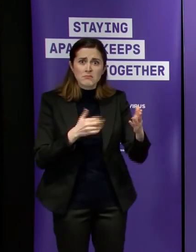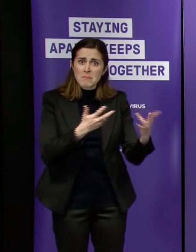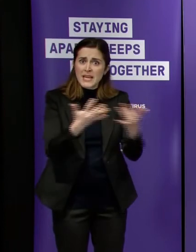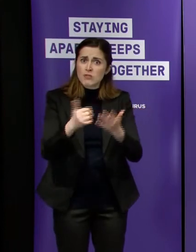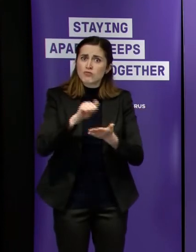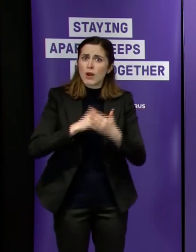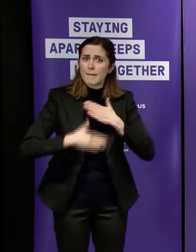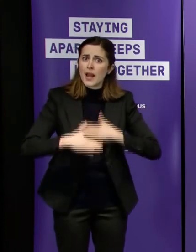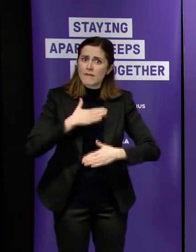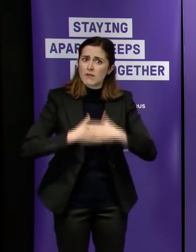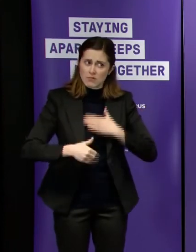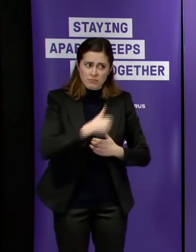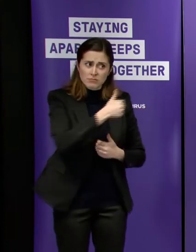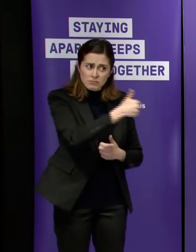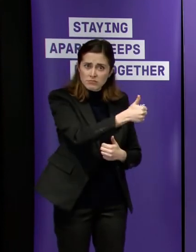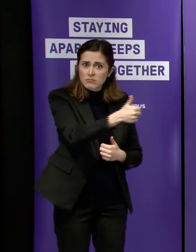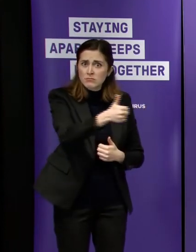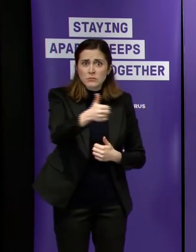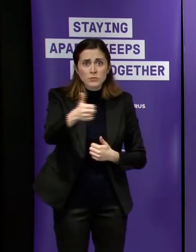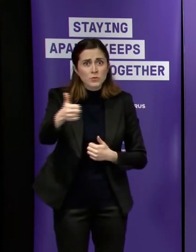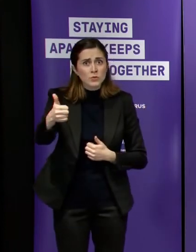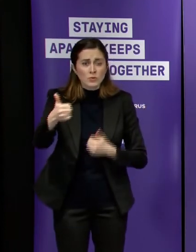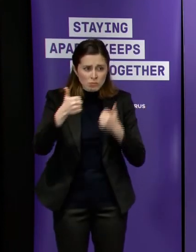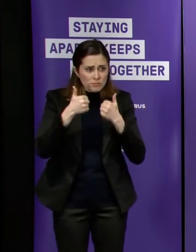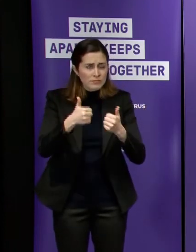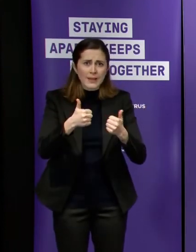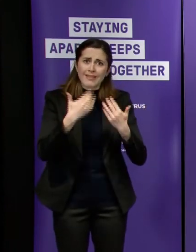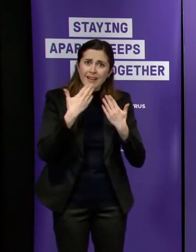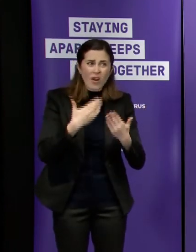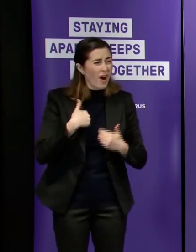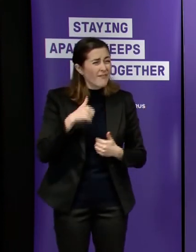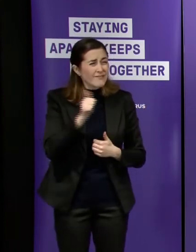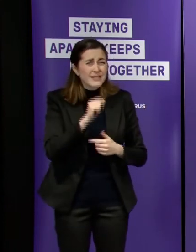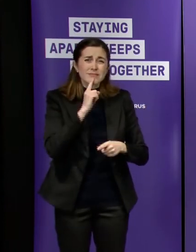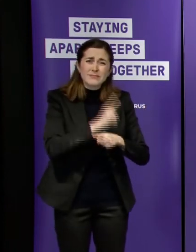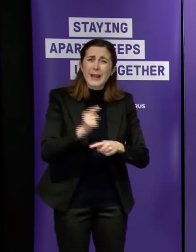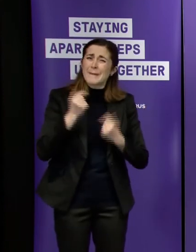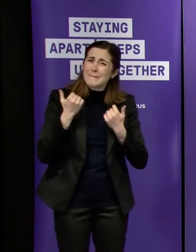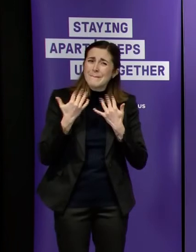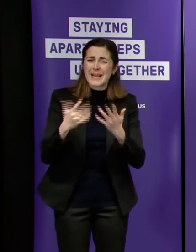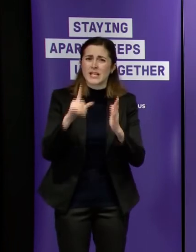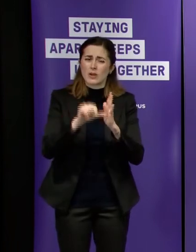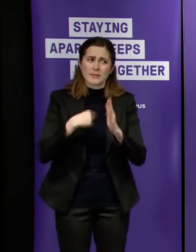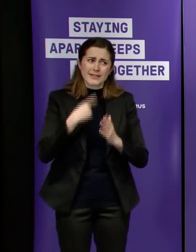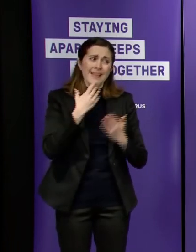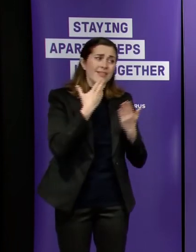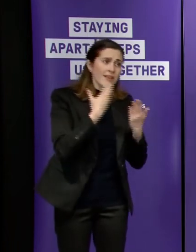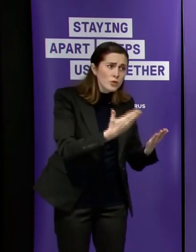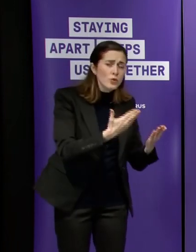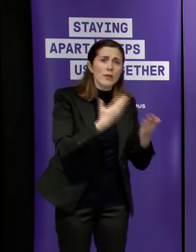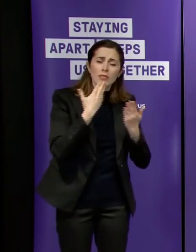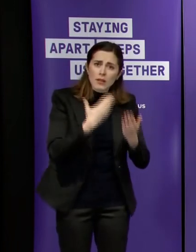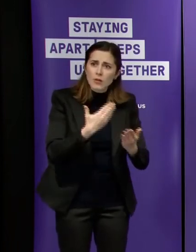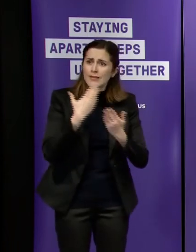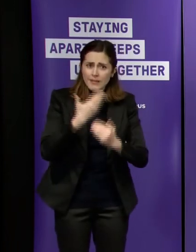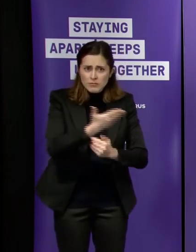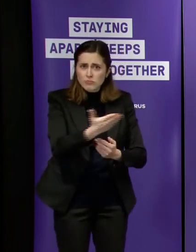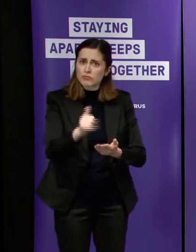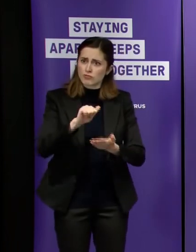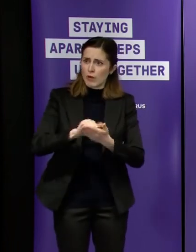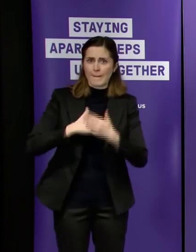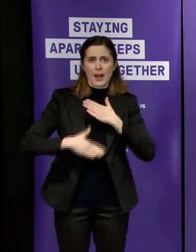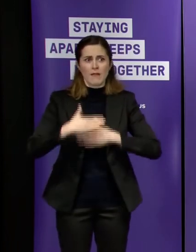tried to make that point as clearly and consistently as possible which is why when many different examples of